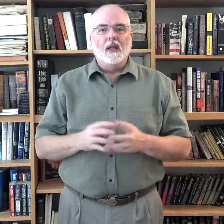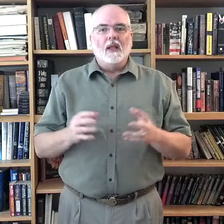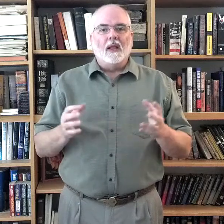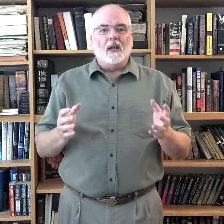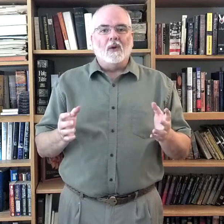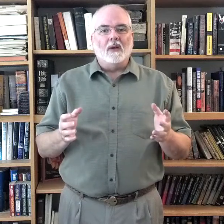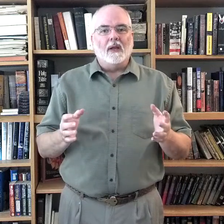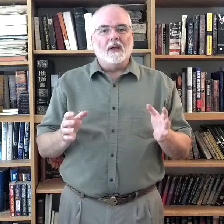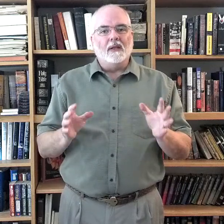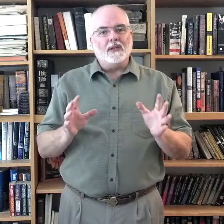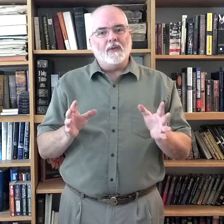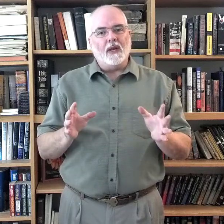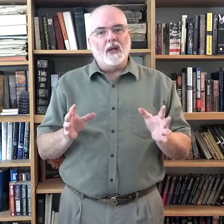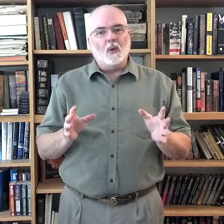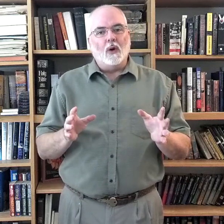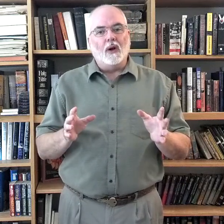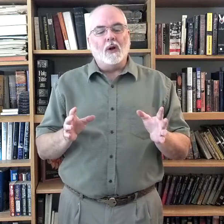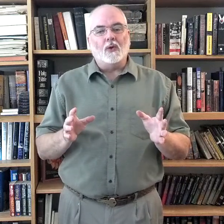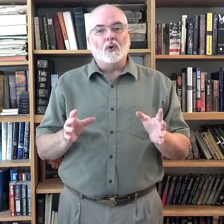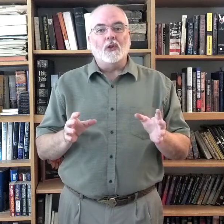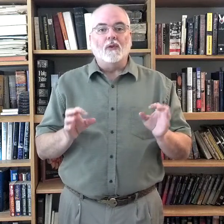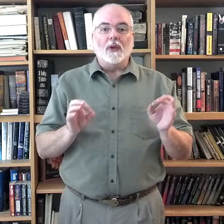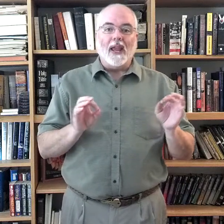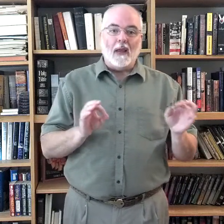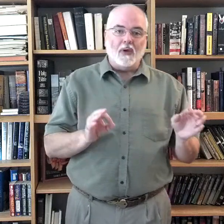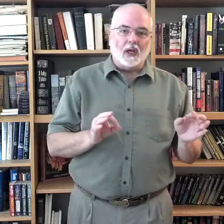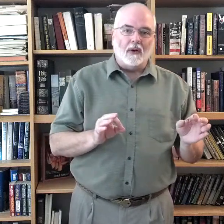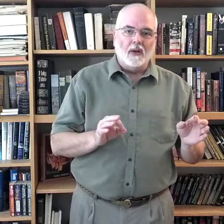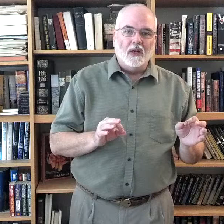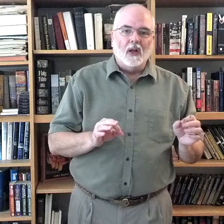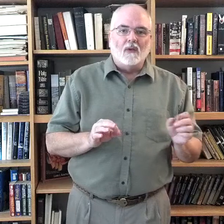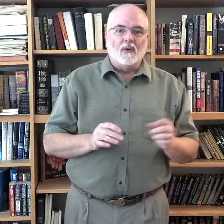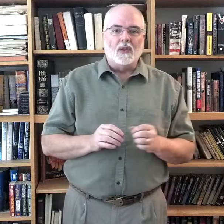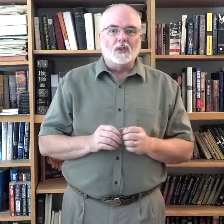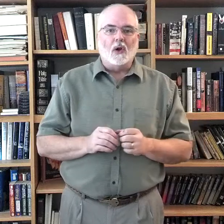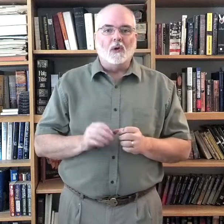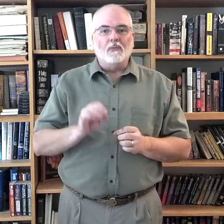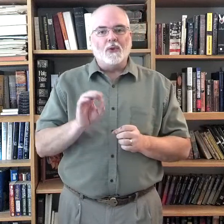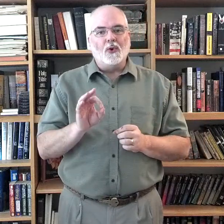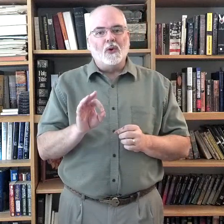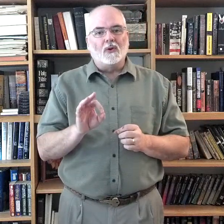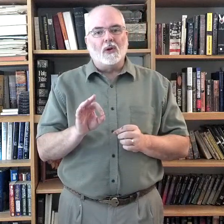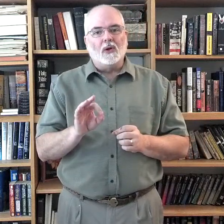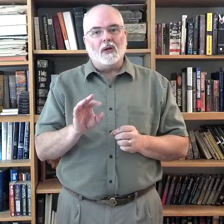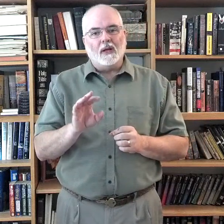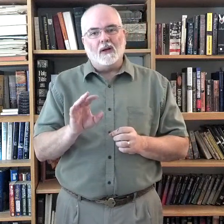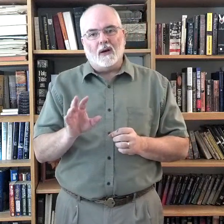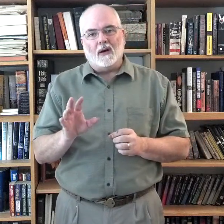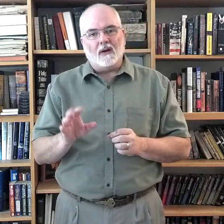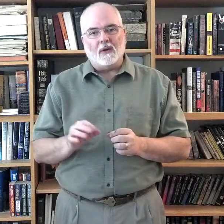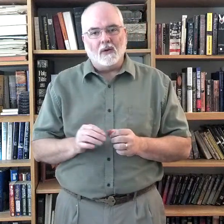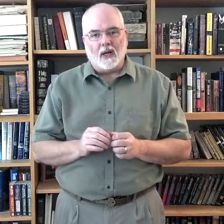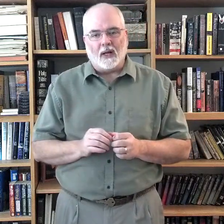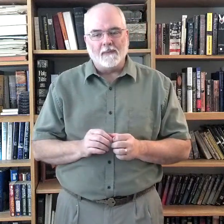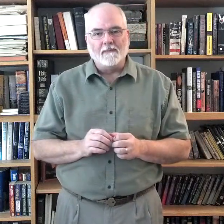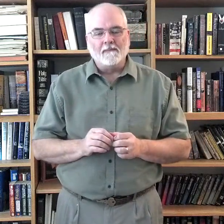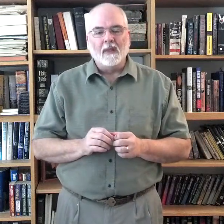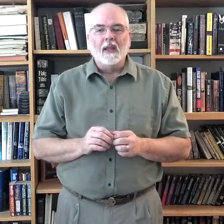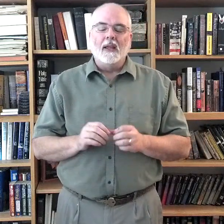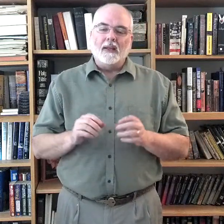Hello, in this video we're going to go through the vocabulary for the song, Pure in Heart, O God. Now